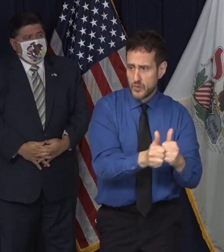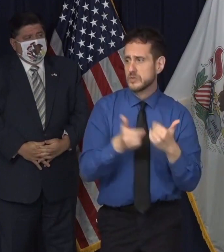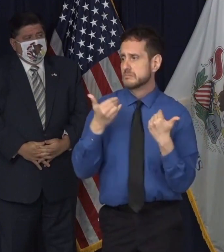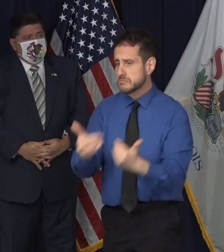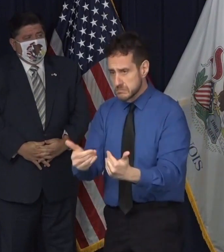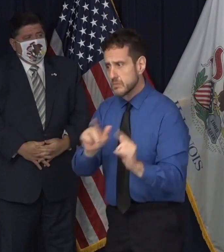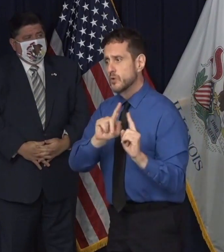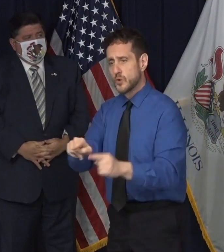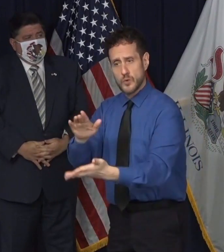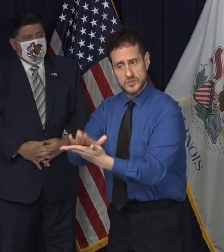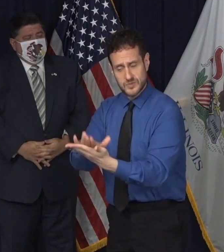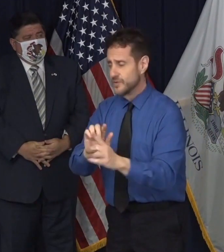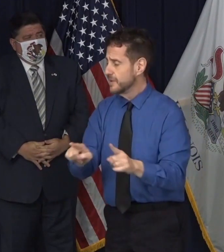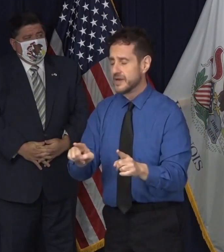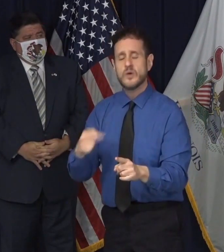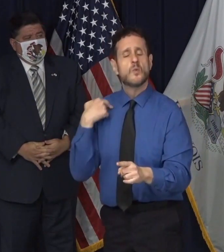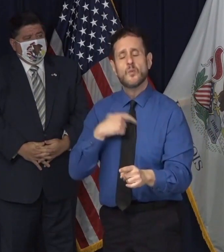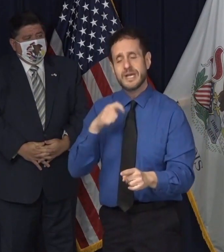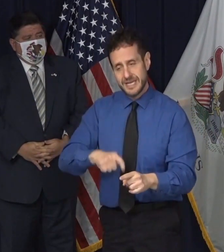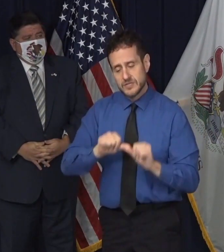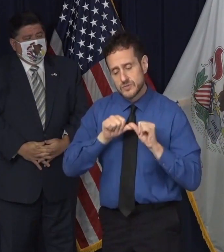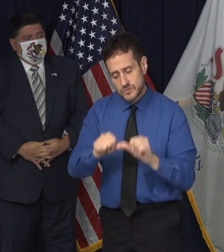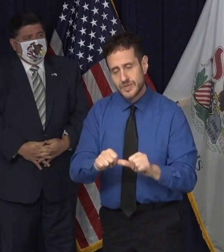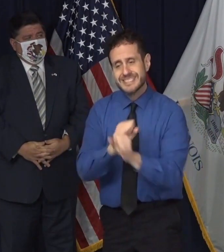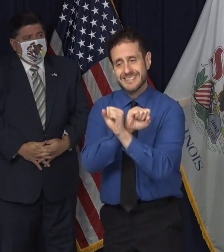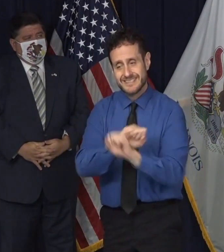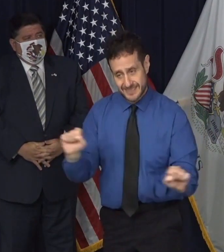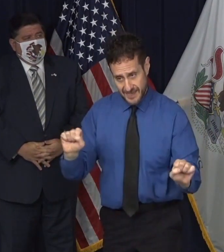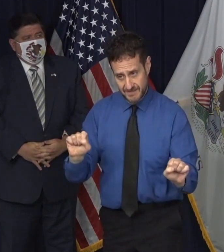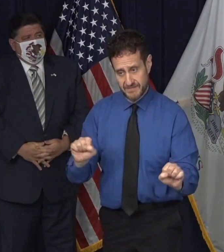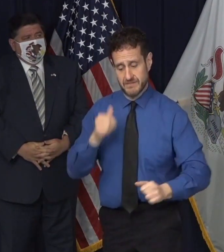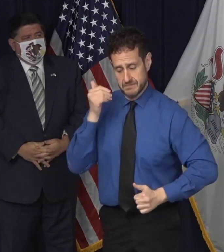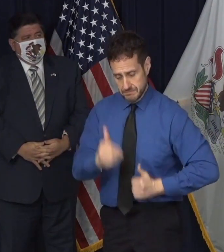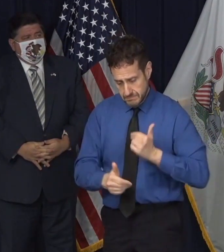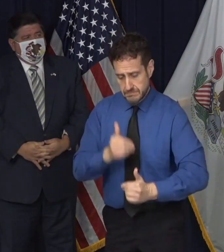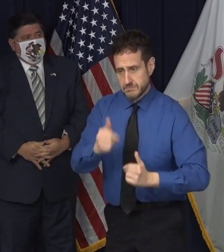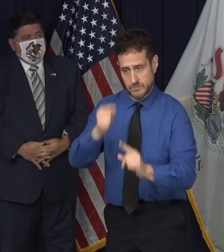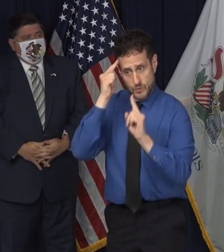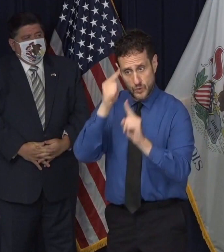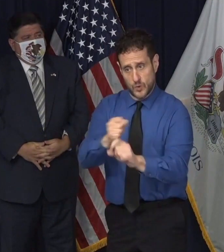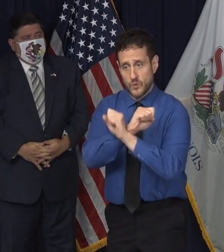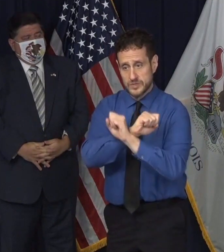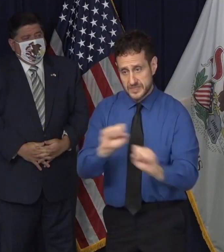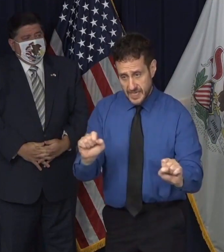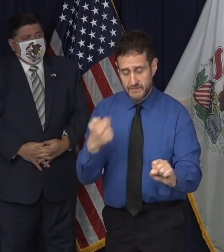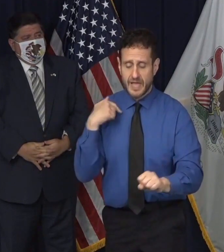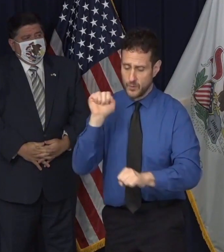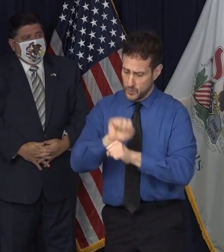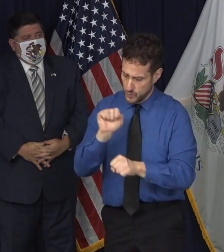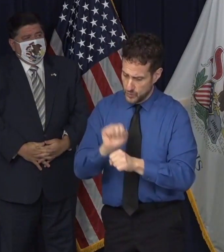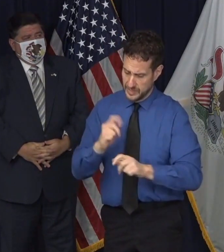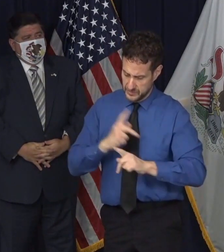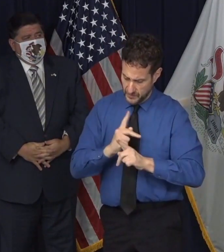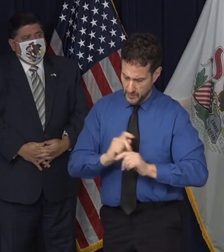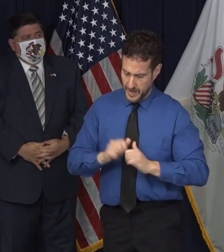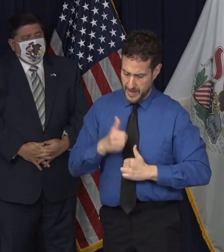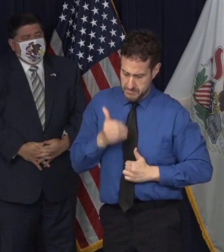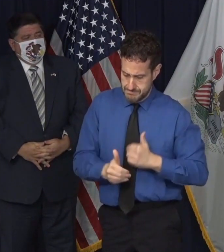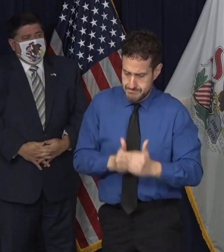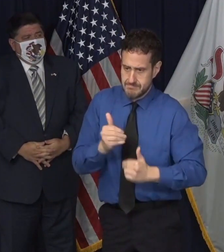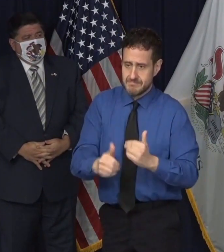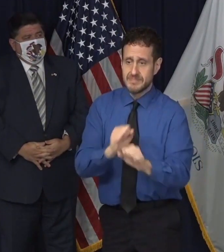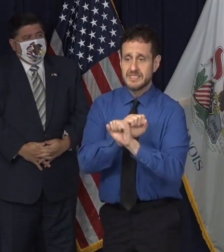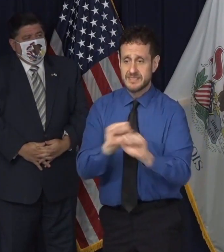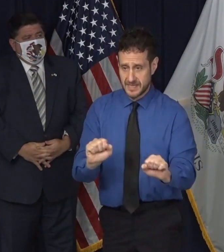in the safest way possible. And rest assured that we are working to see how we can get there. We want to find a